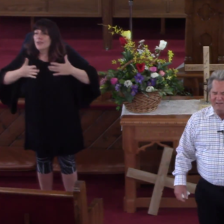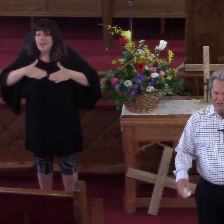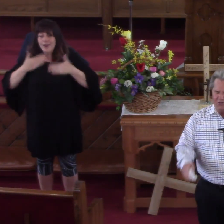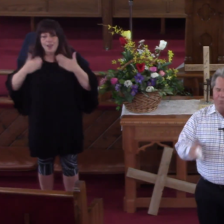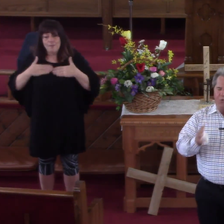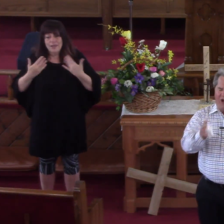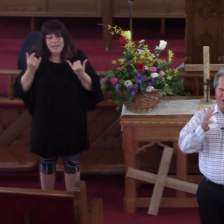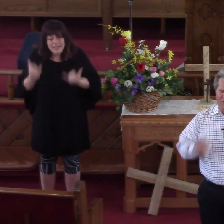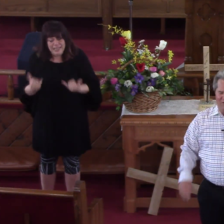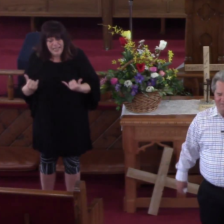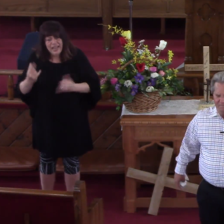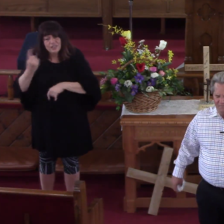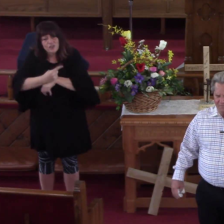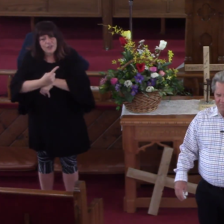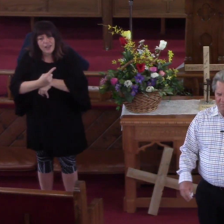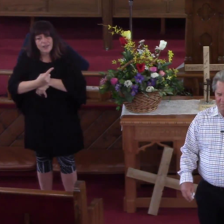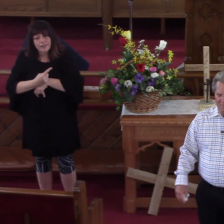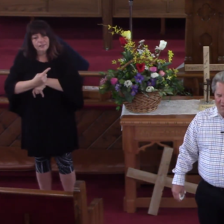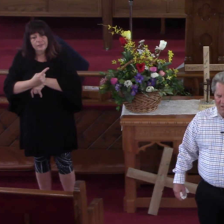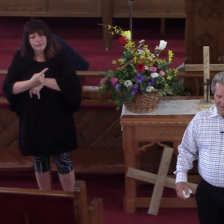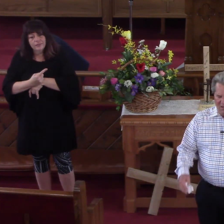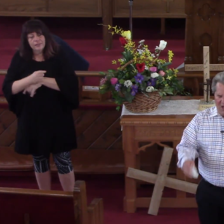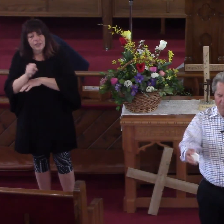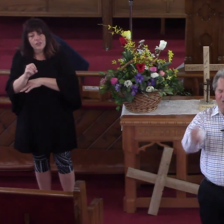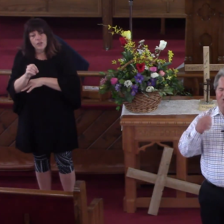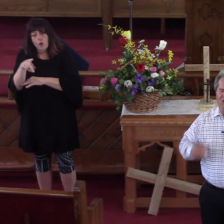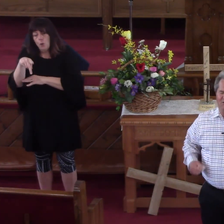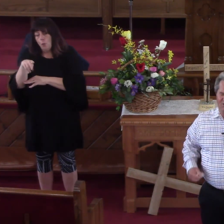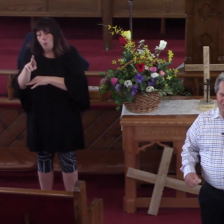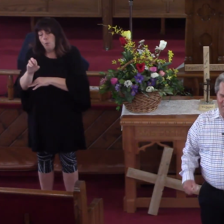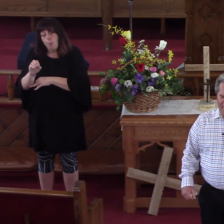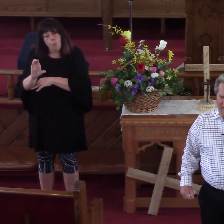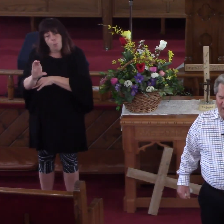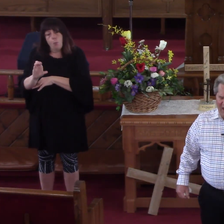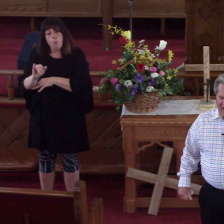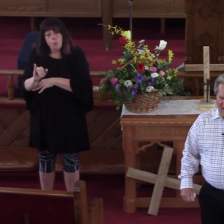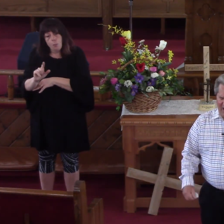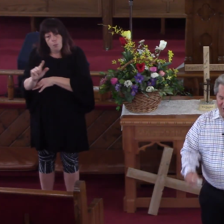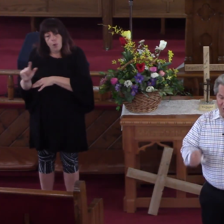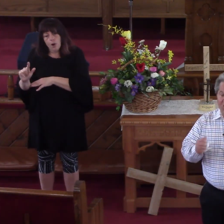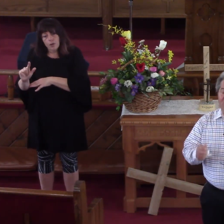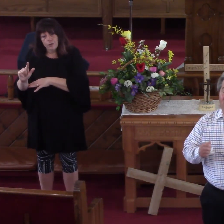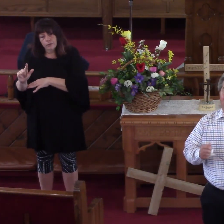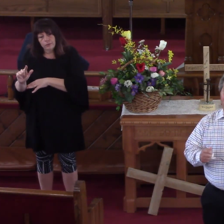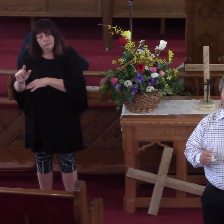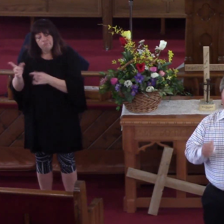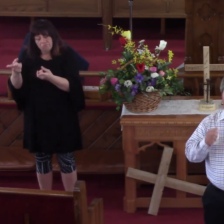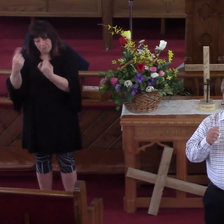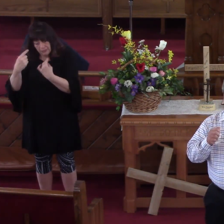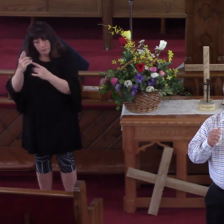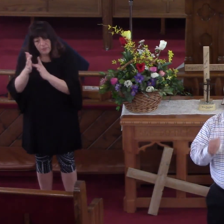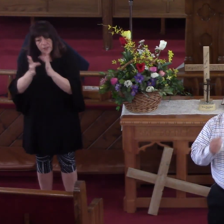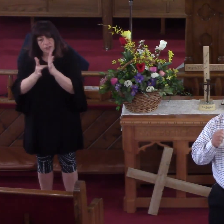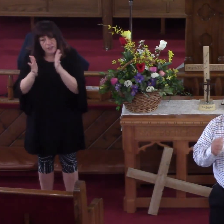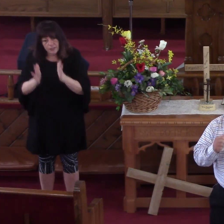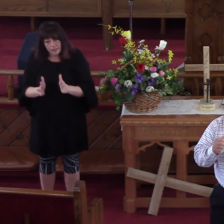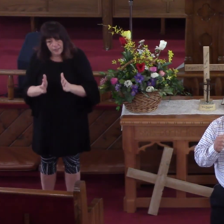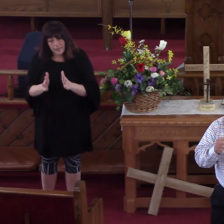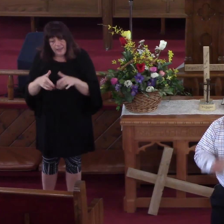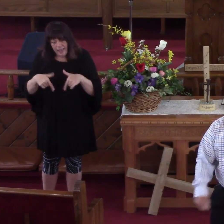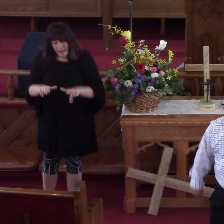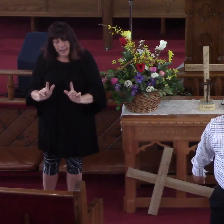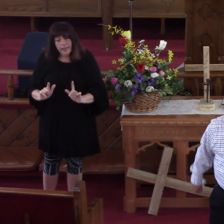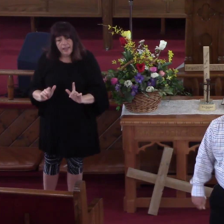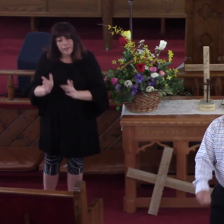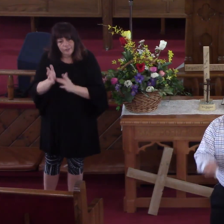day. So prodigal, come to Jesus and let Jesus satisfy